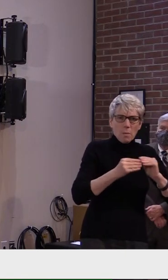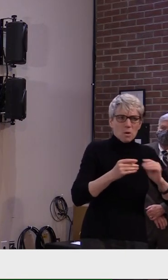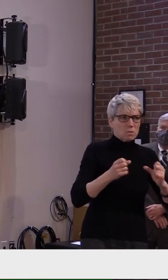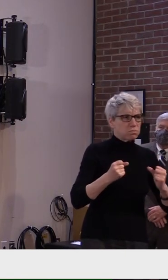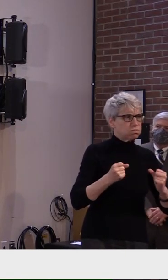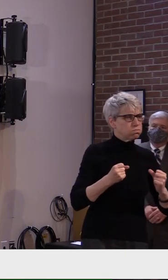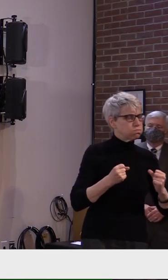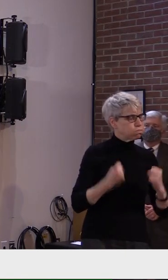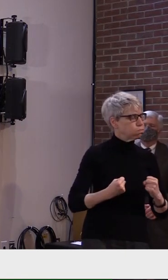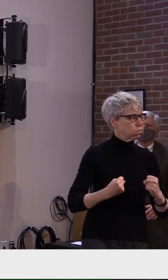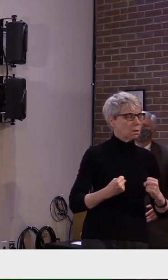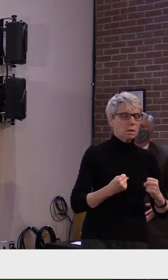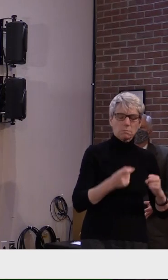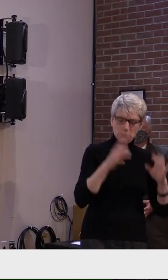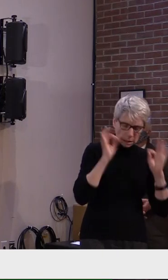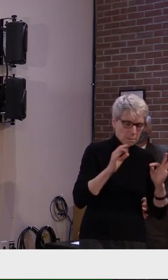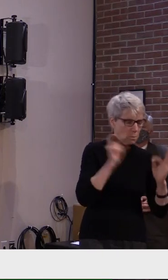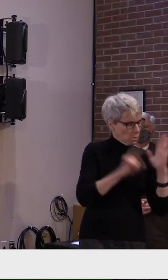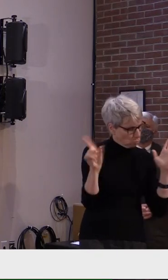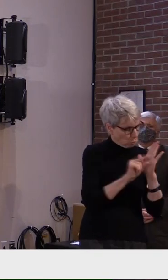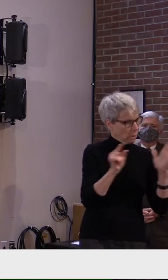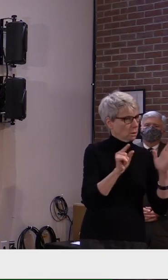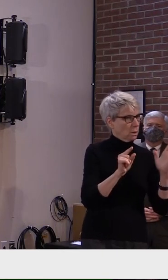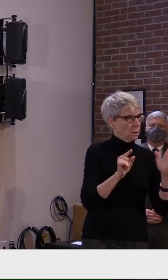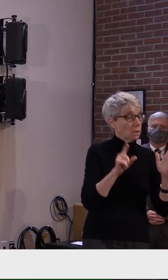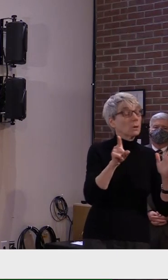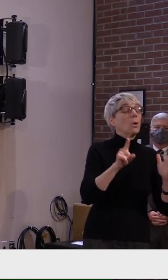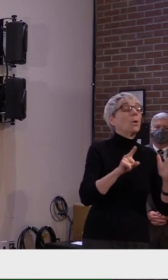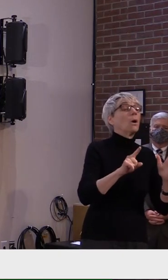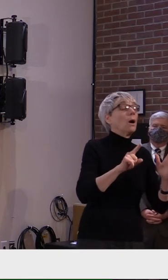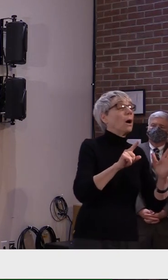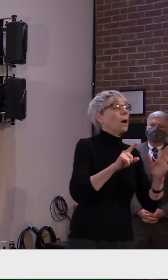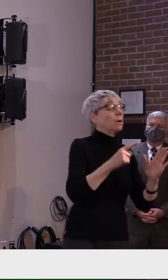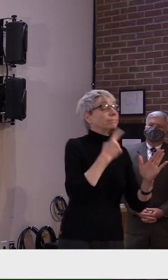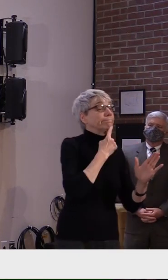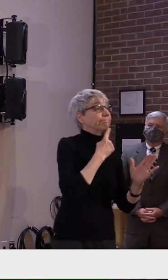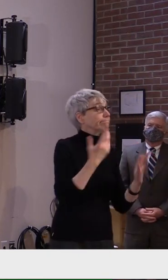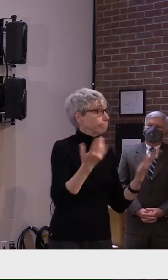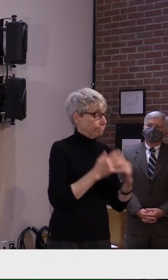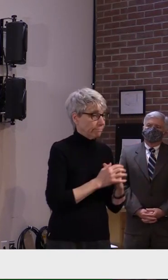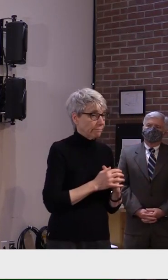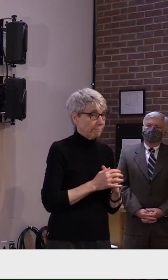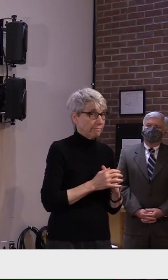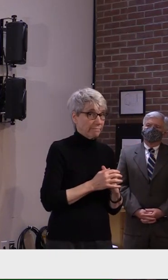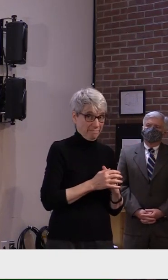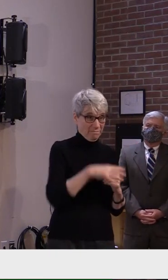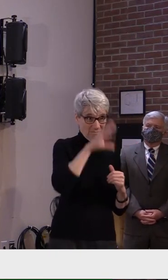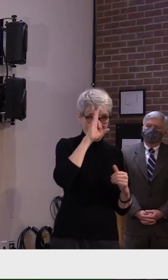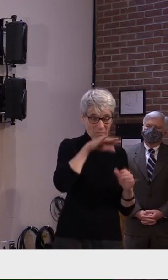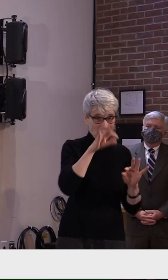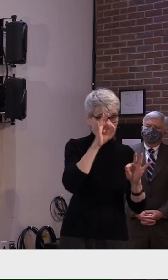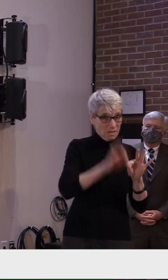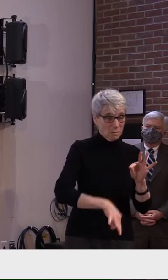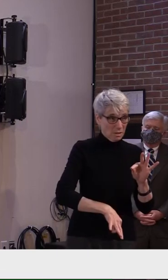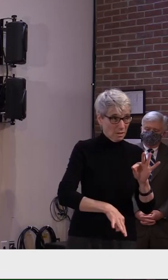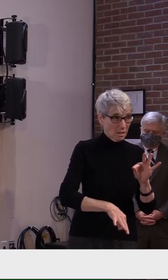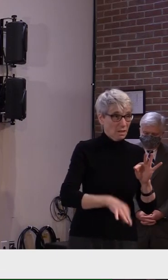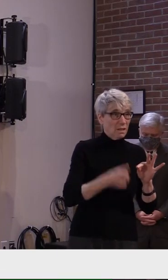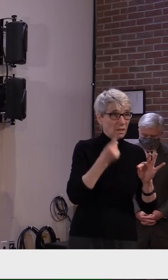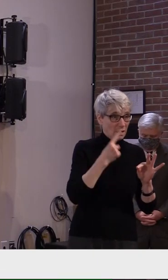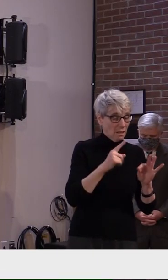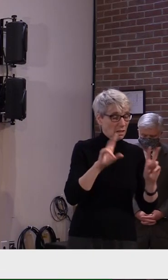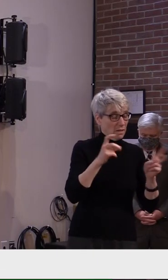a fire. Here's what she writes. It's really quite simple. The definition of a close